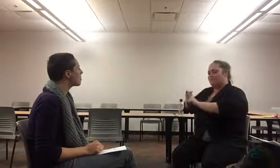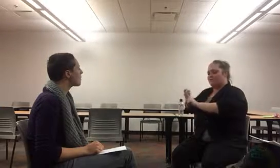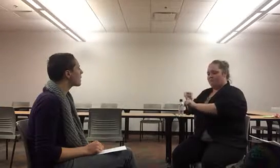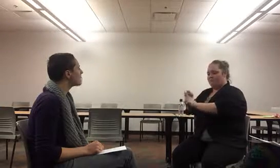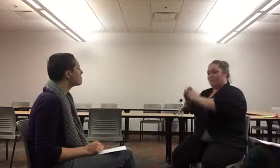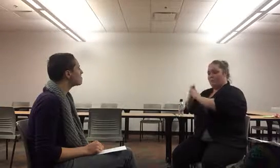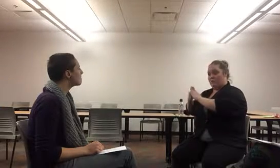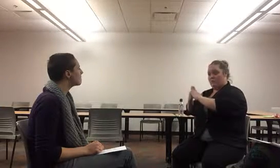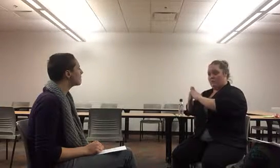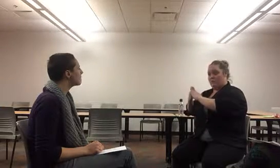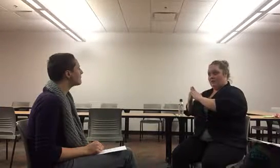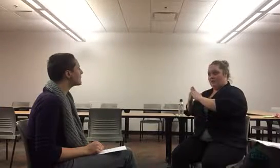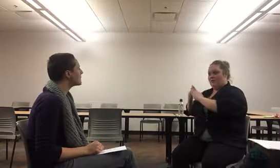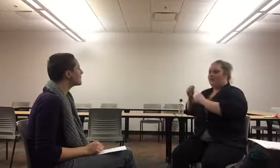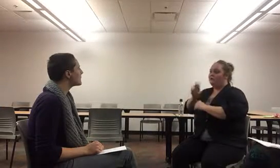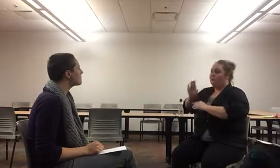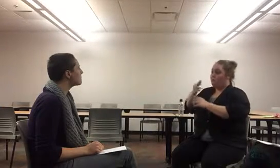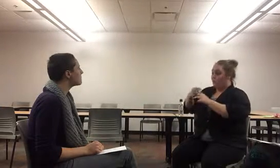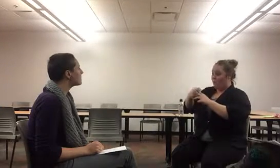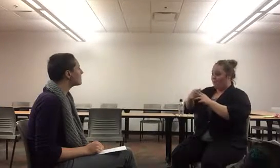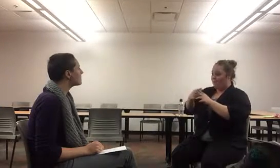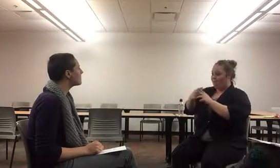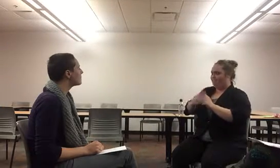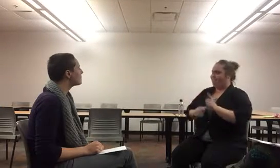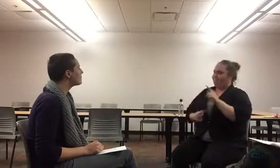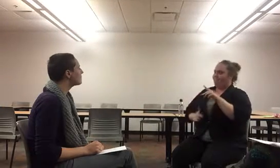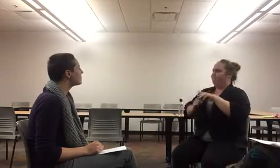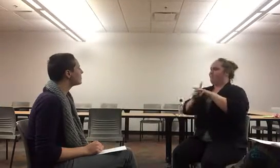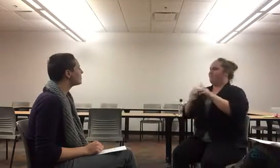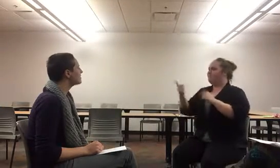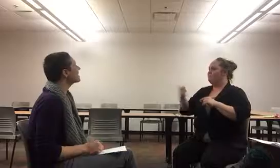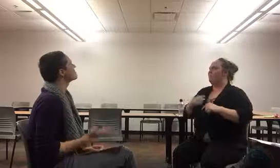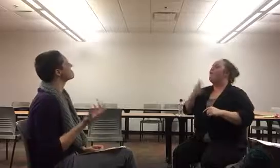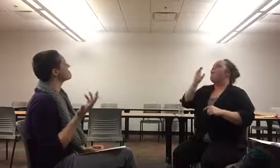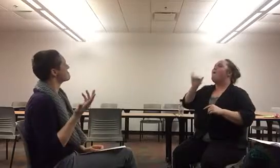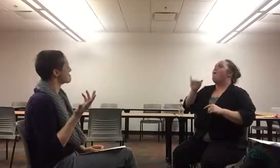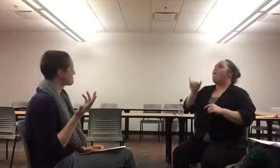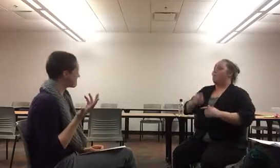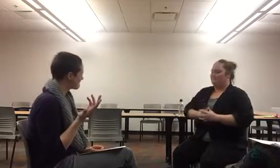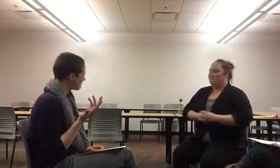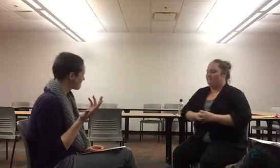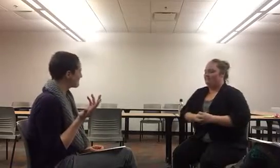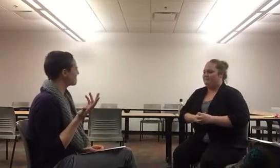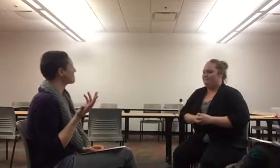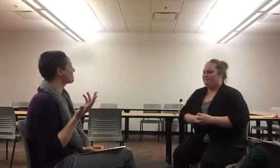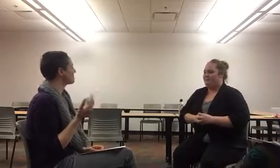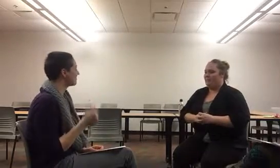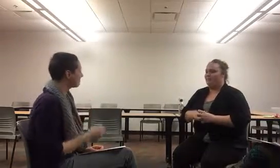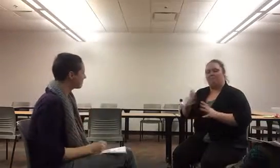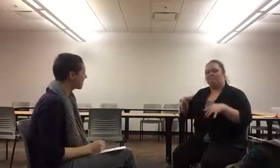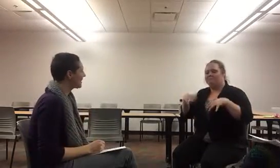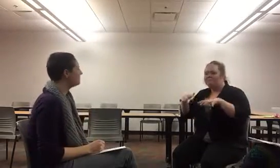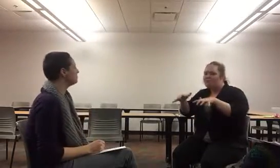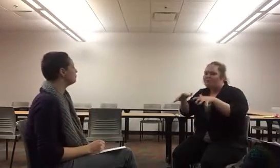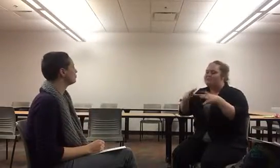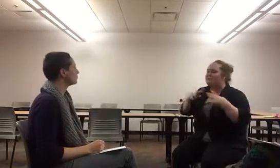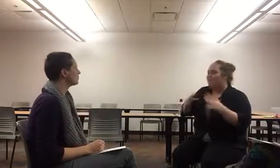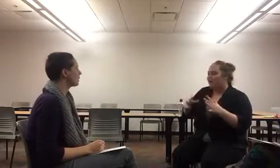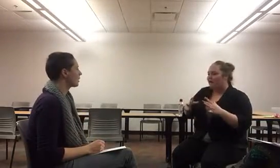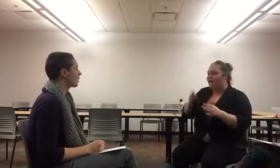That's really understandable about your nerves. But please don't worry, when